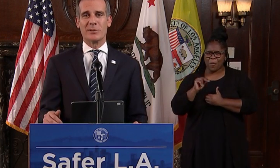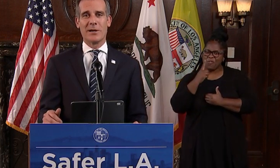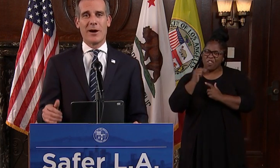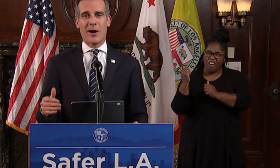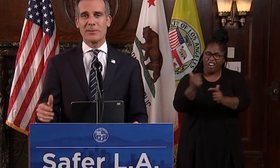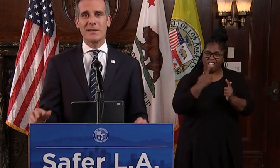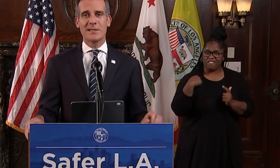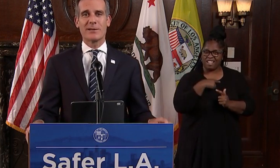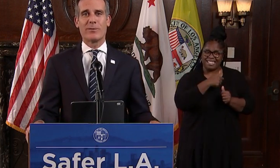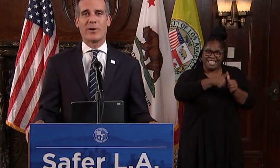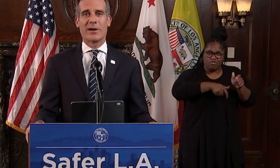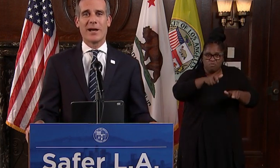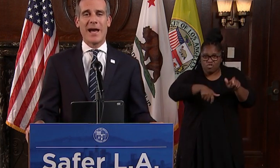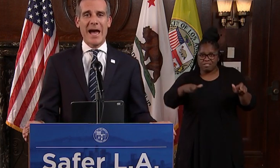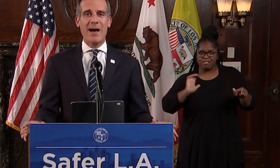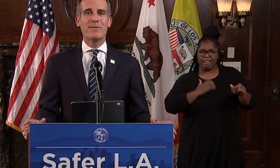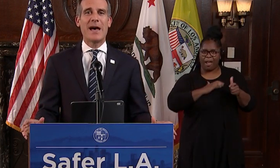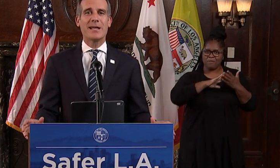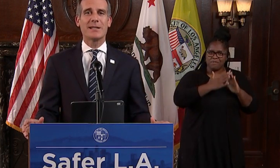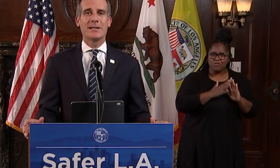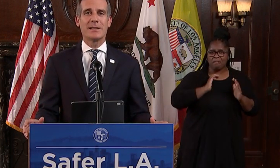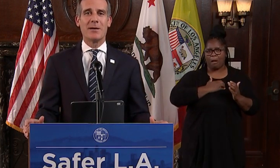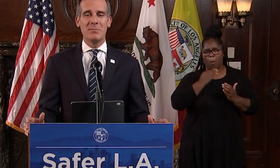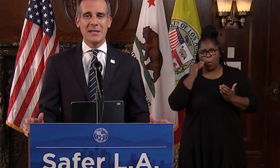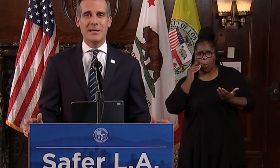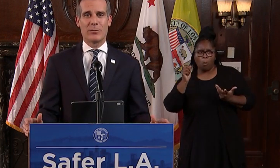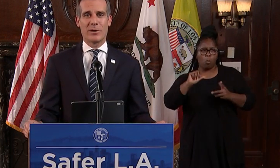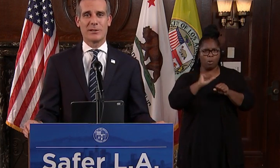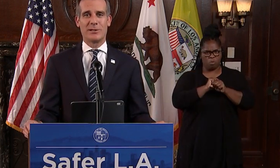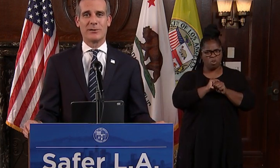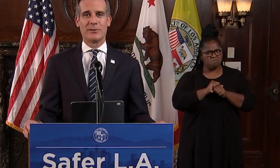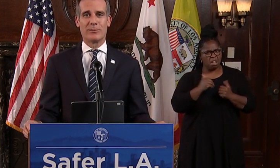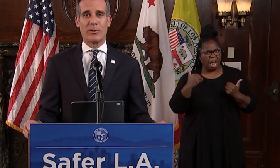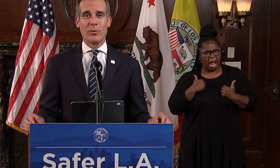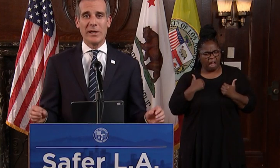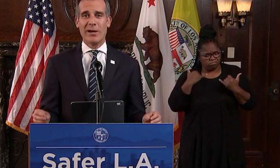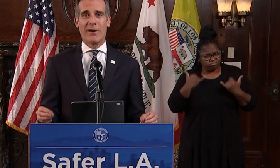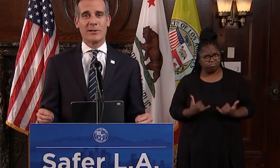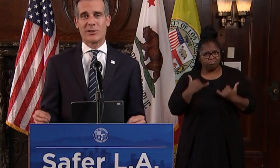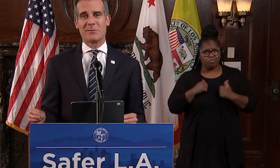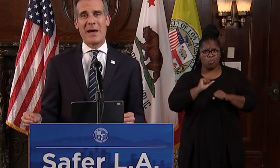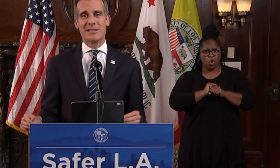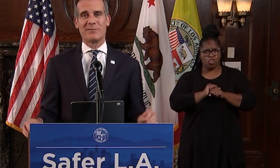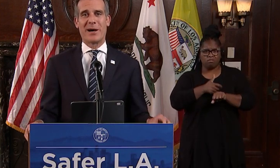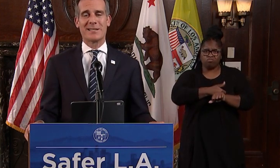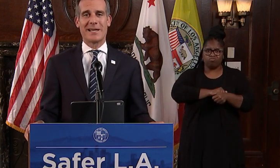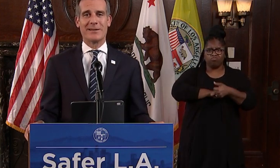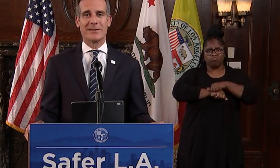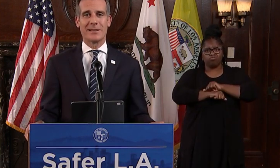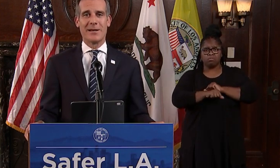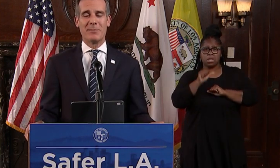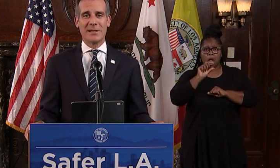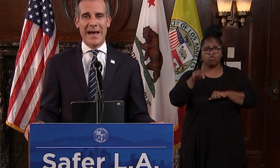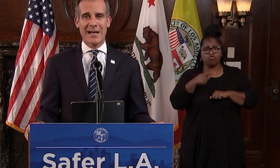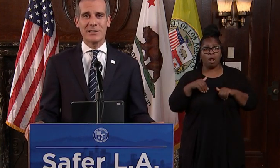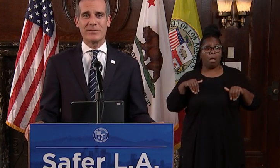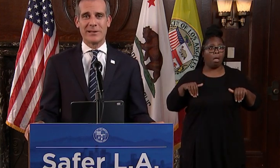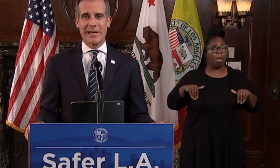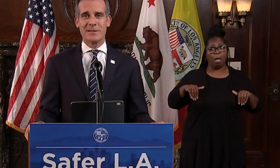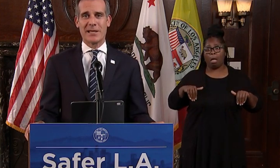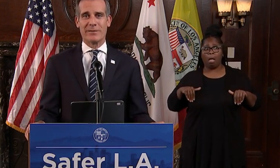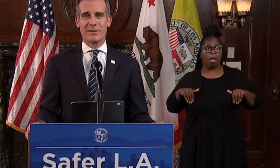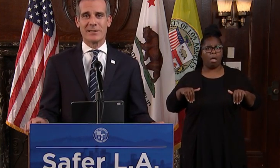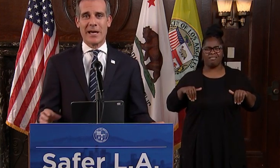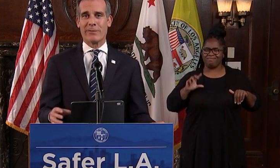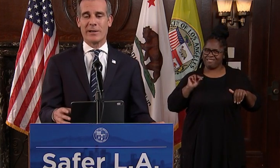our homes, our places of work, have that immediate work to do where we aren't just passive bystanders but active